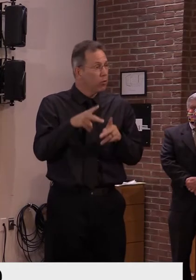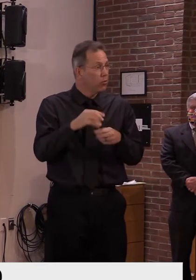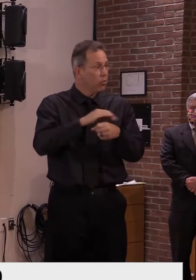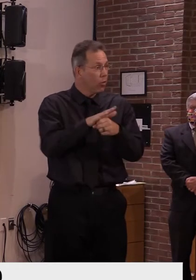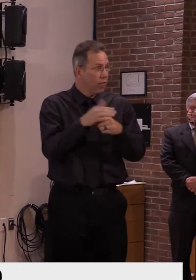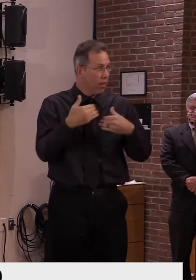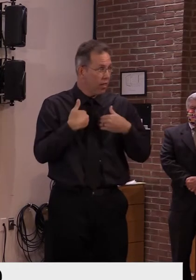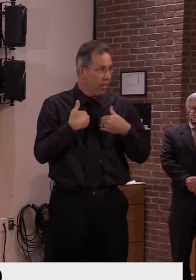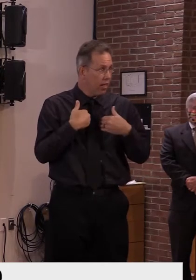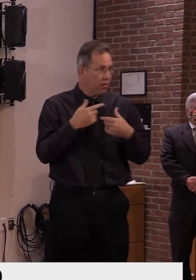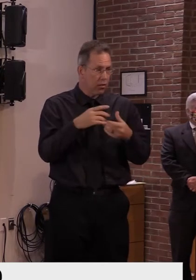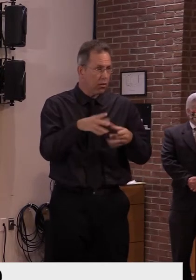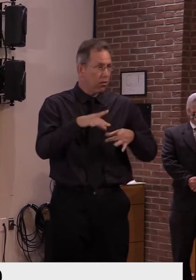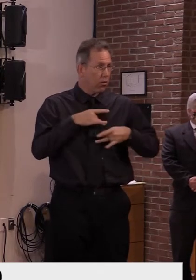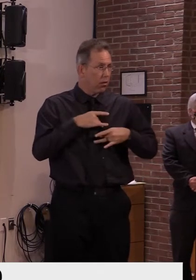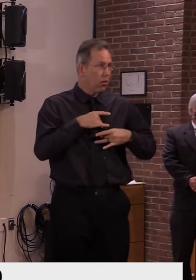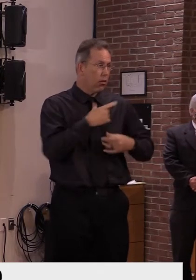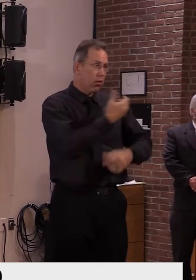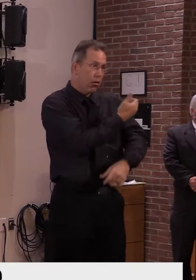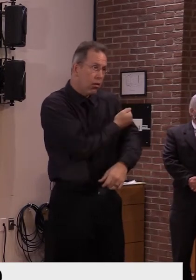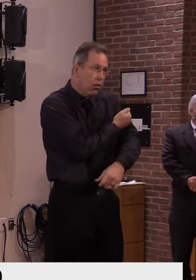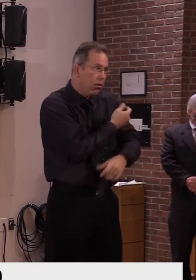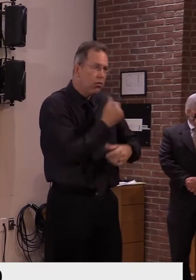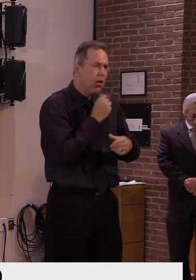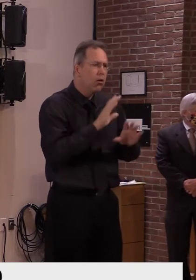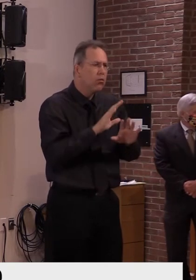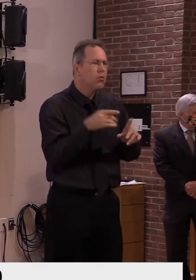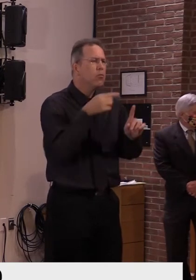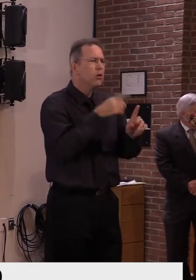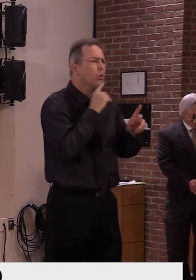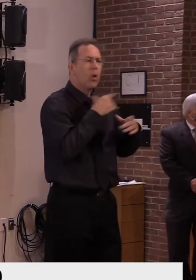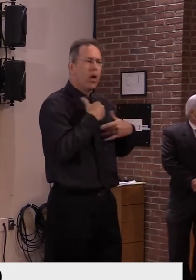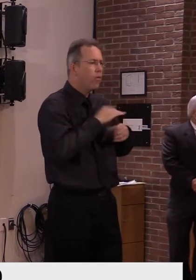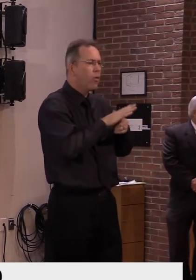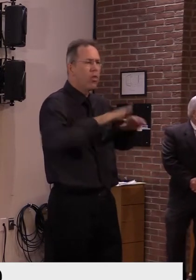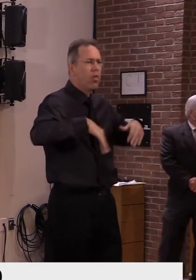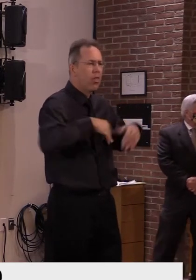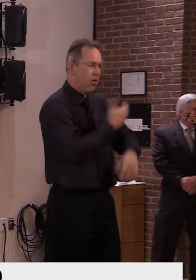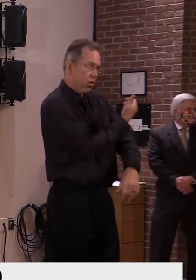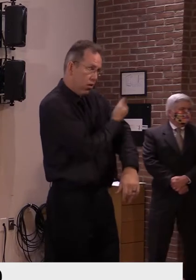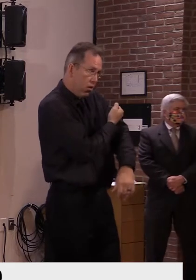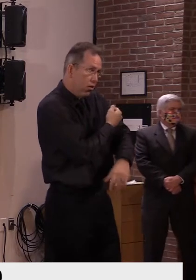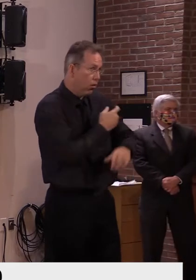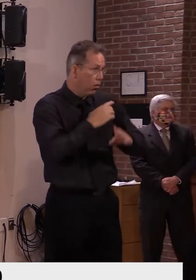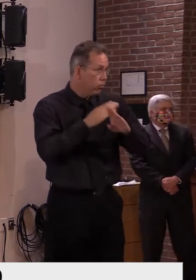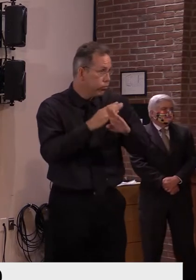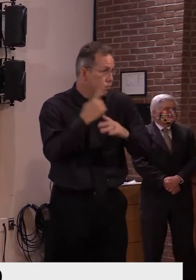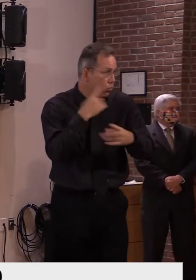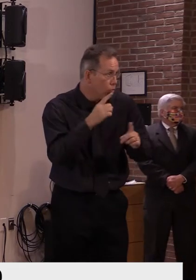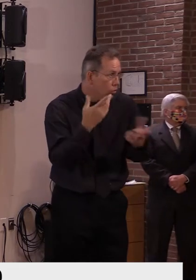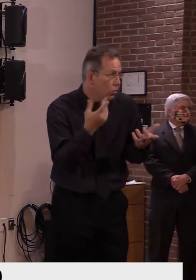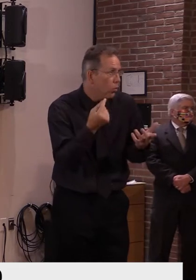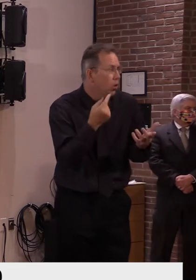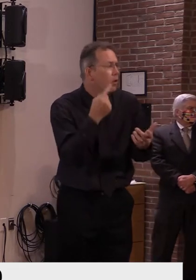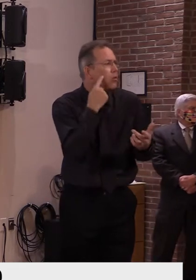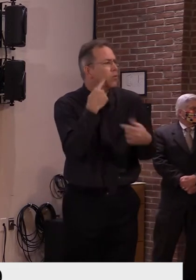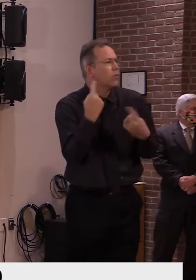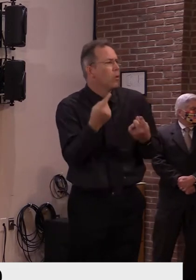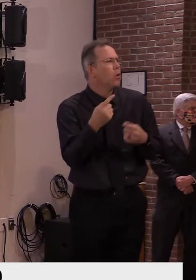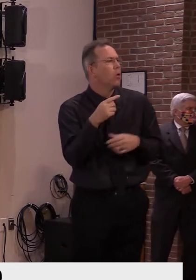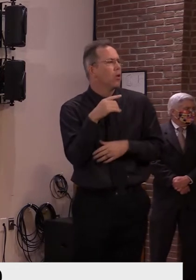,000 people in it and 80 sites in the United States. Here locally we will be permitted to enroll at least 250